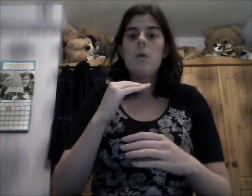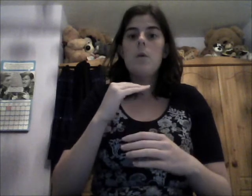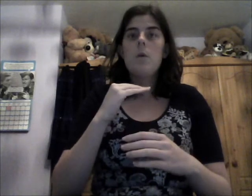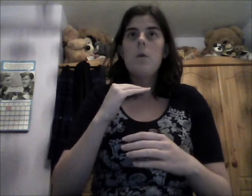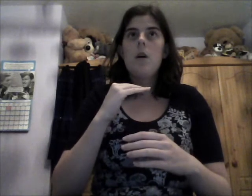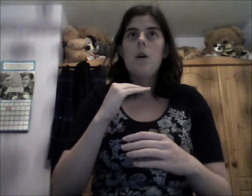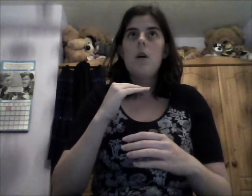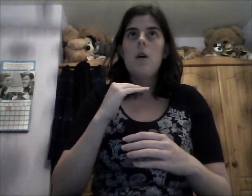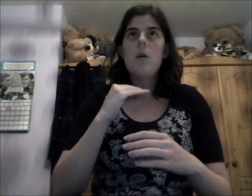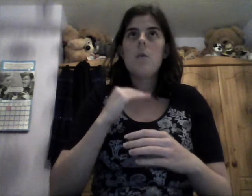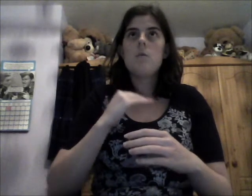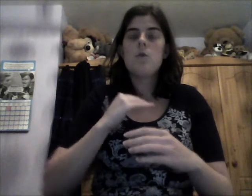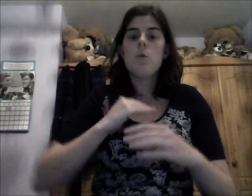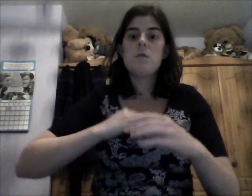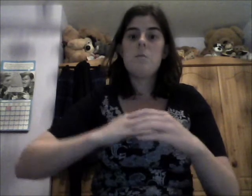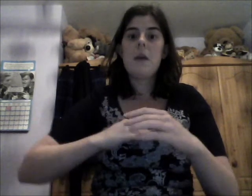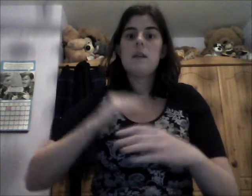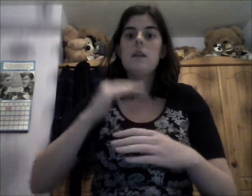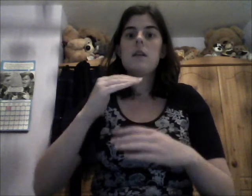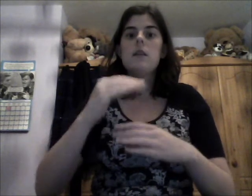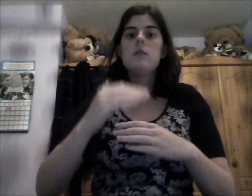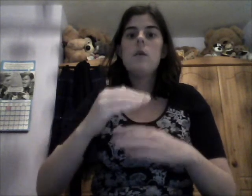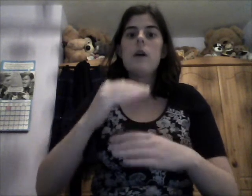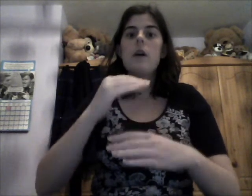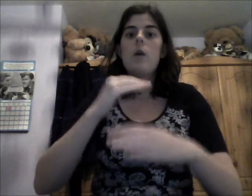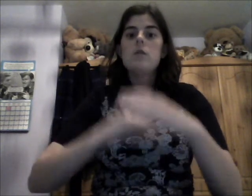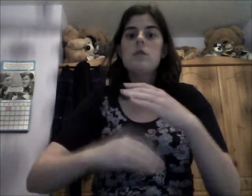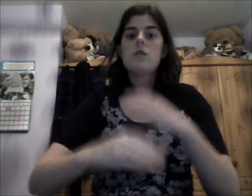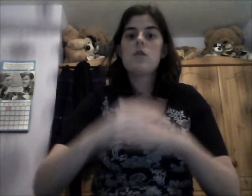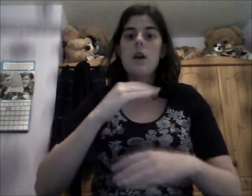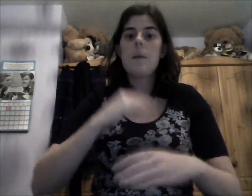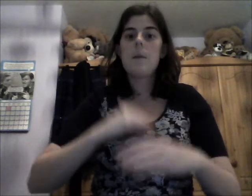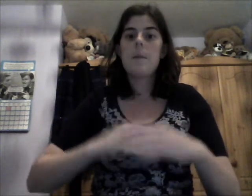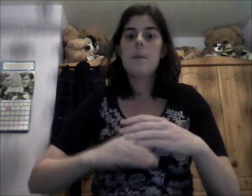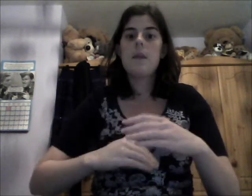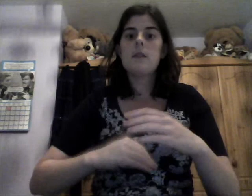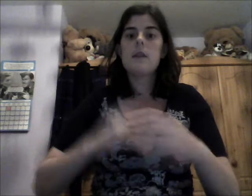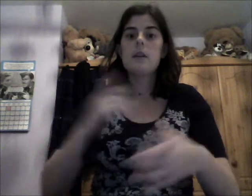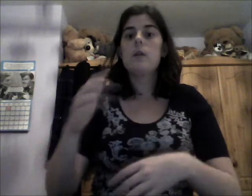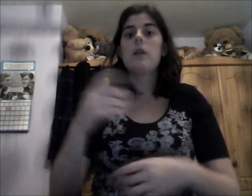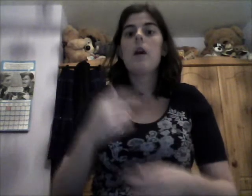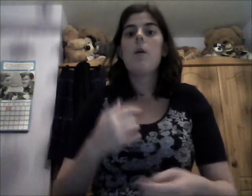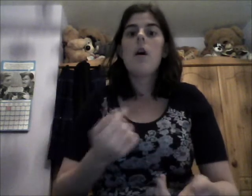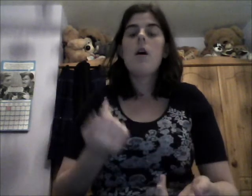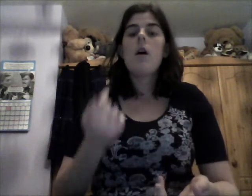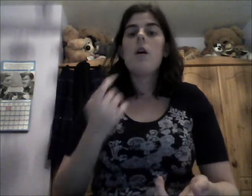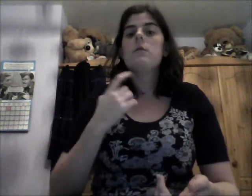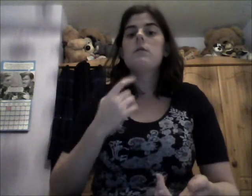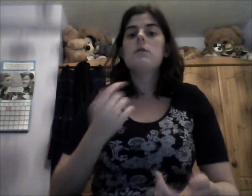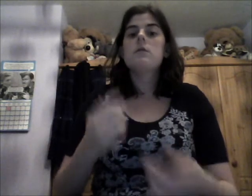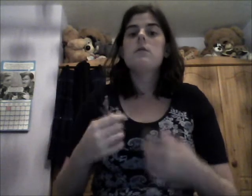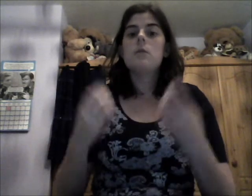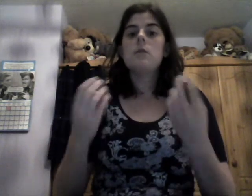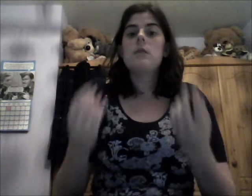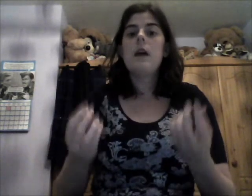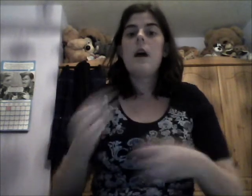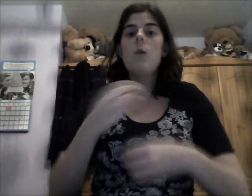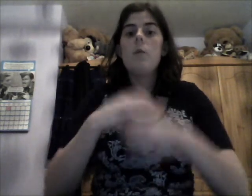um, towards me. So I go, that's how you really go, um, so today I will be